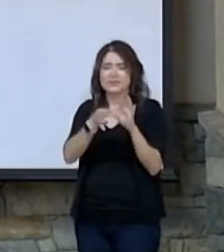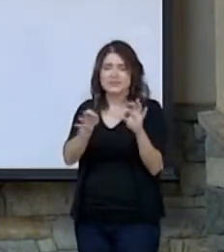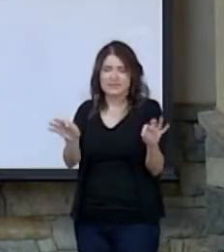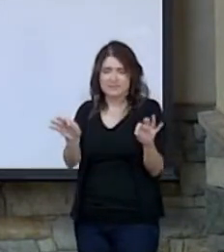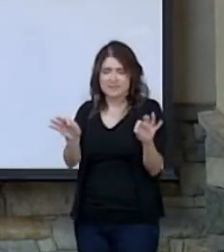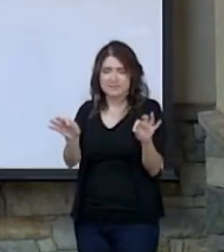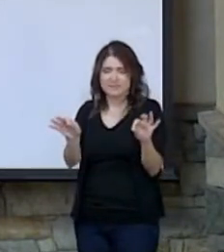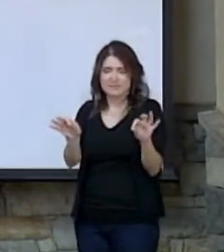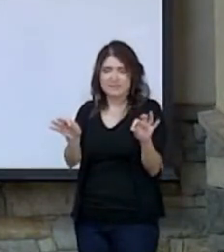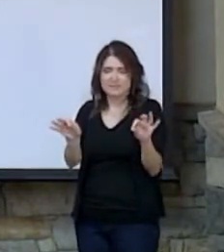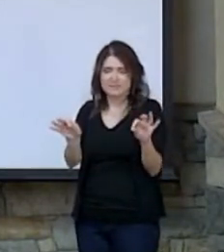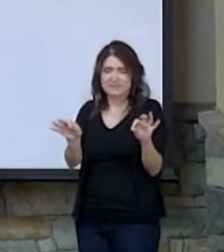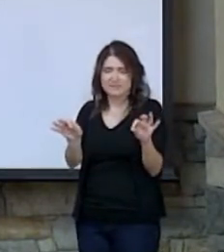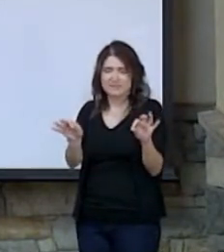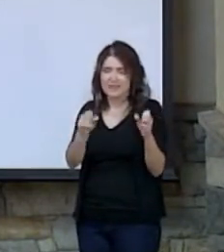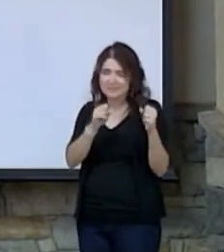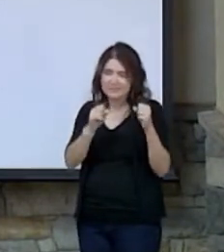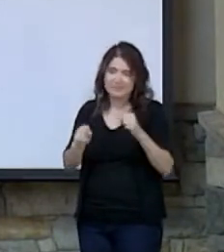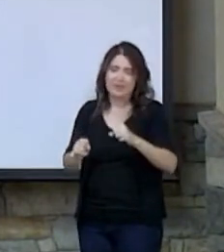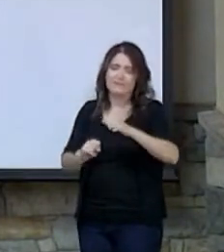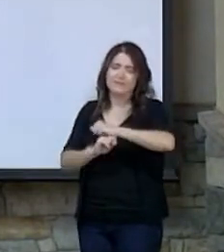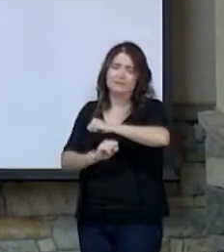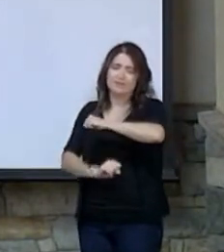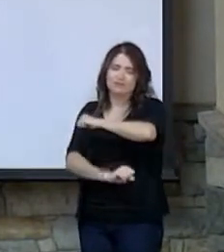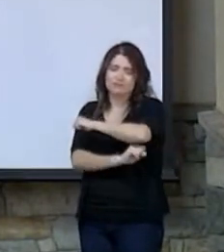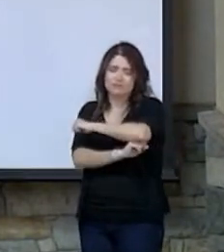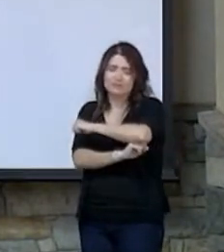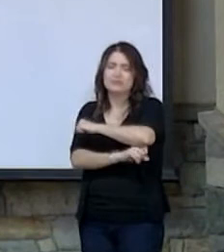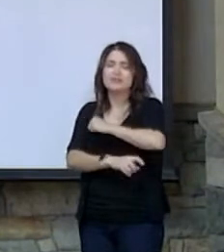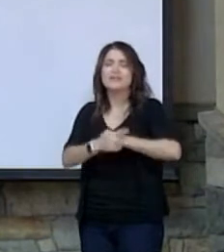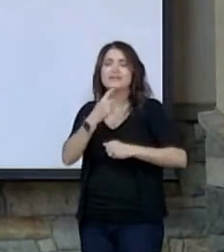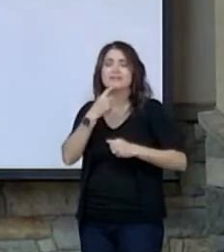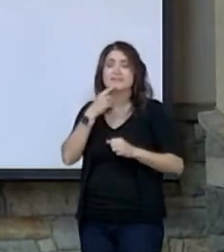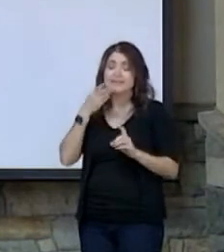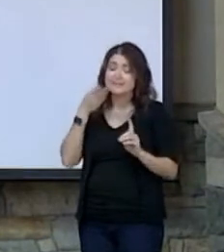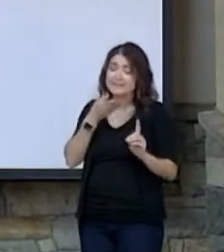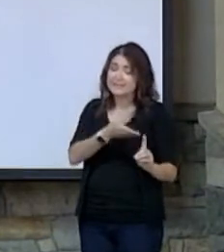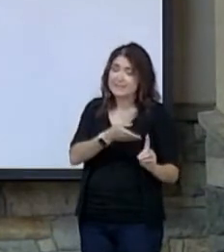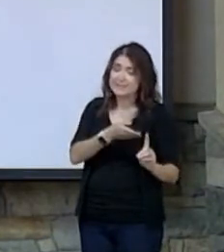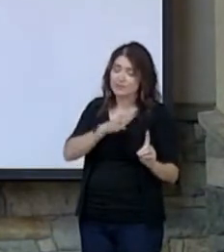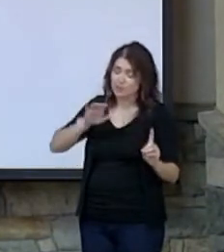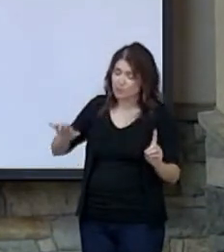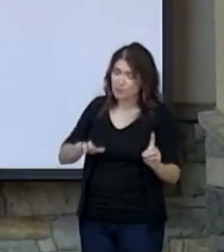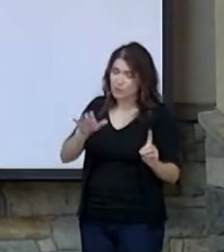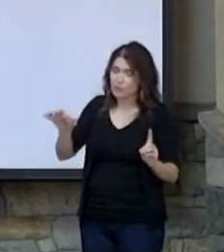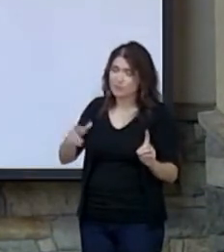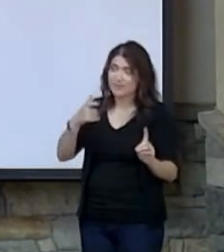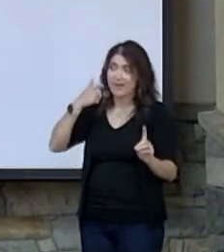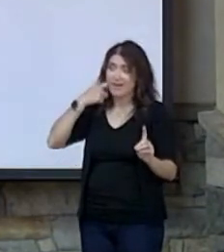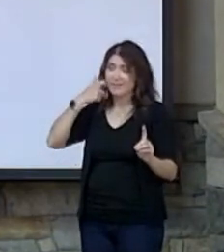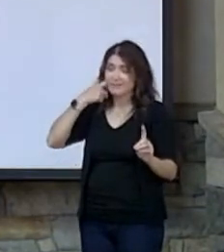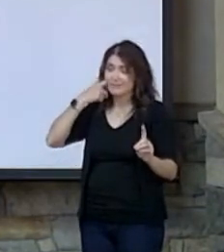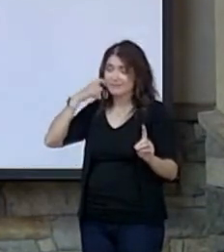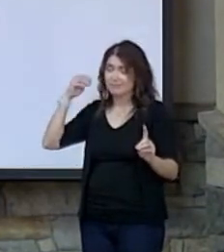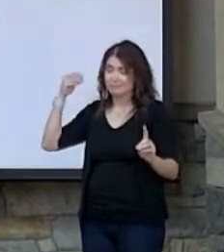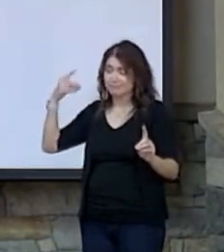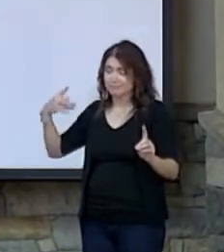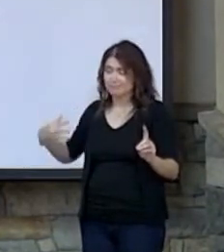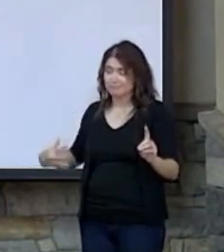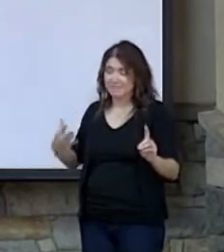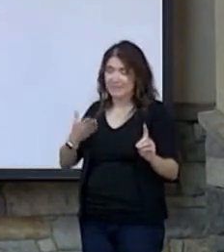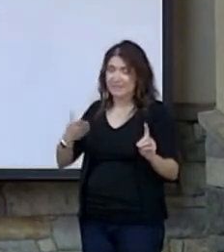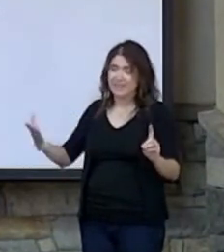a solid foundation. The psalm says, he who does these things shall never be